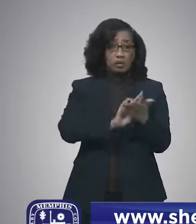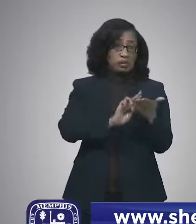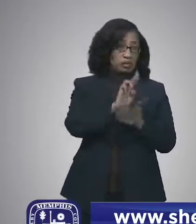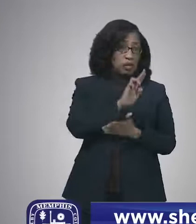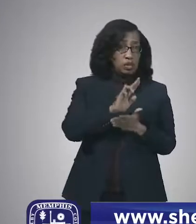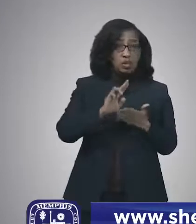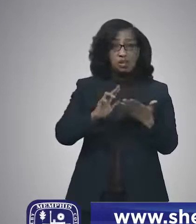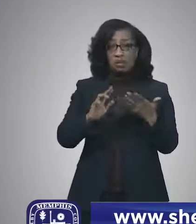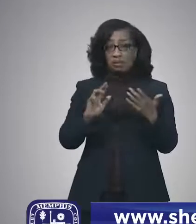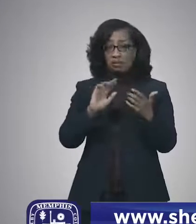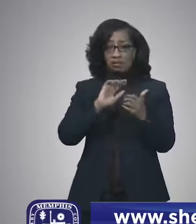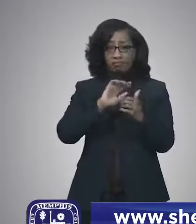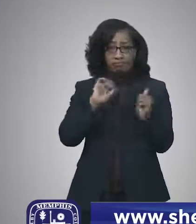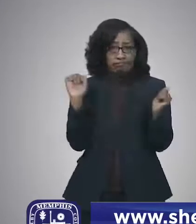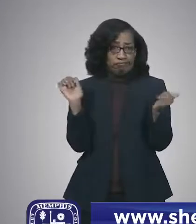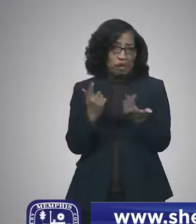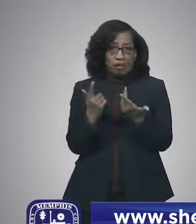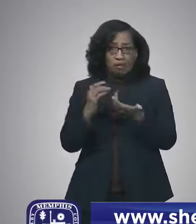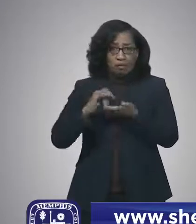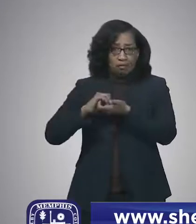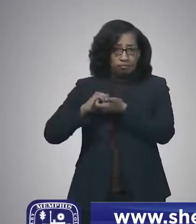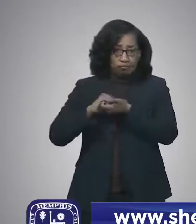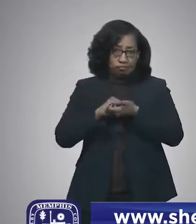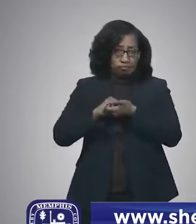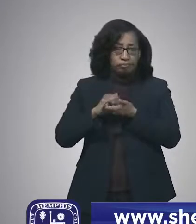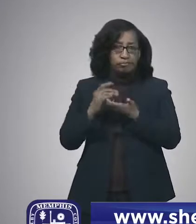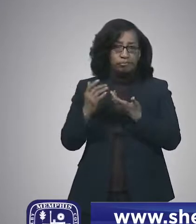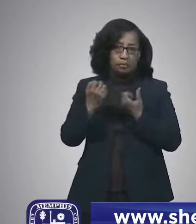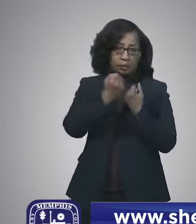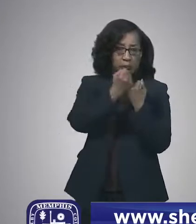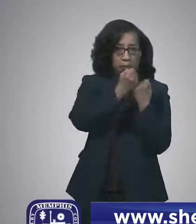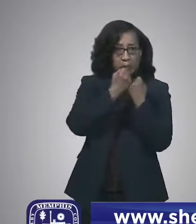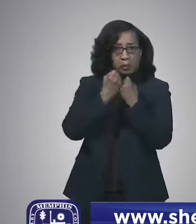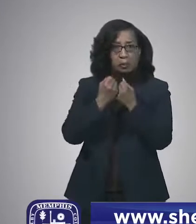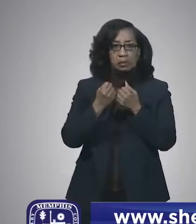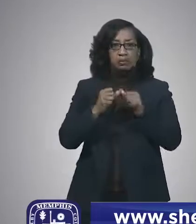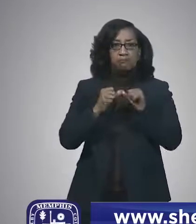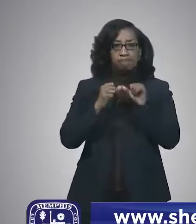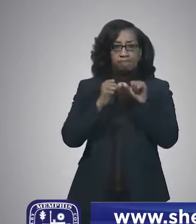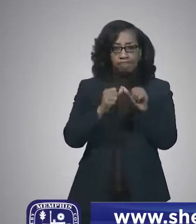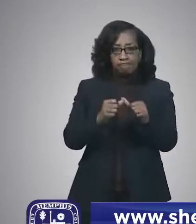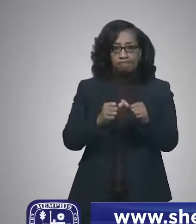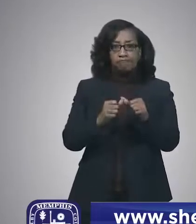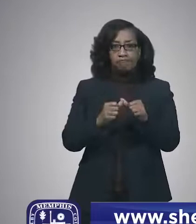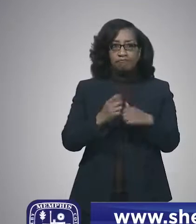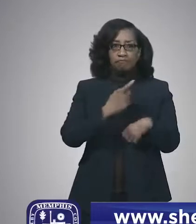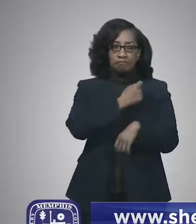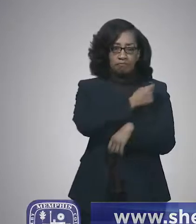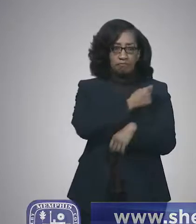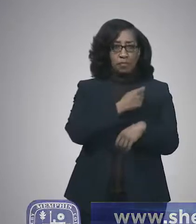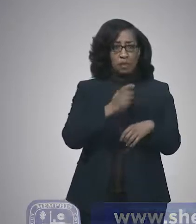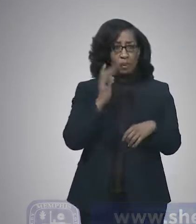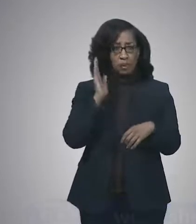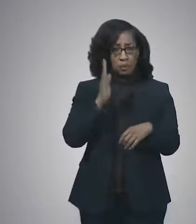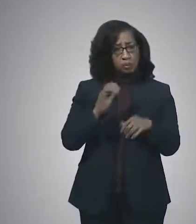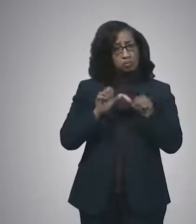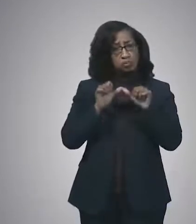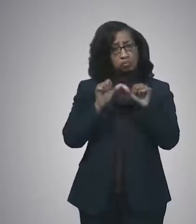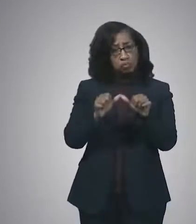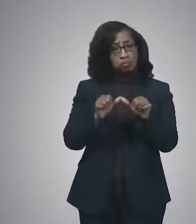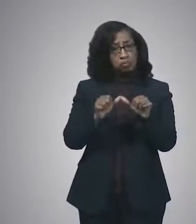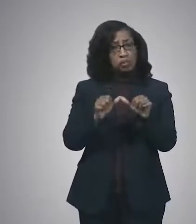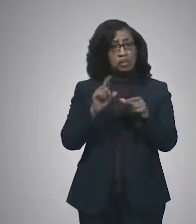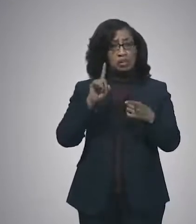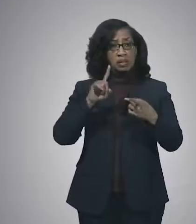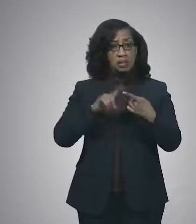many other partners, uh, that support this work. That work continues unabated and we will continue to do that work until